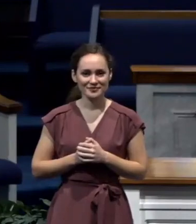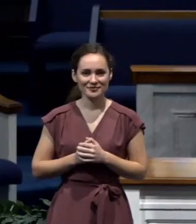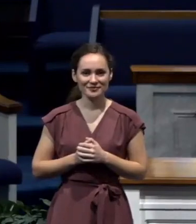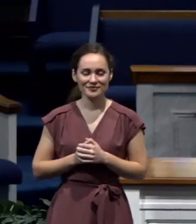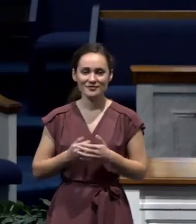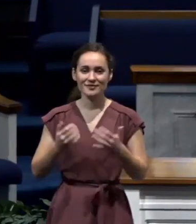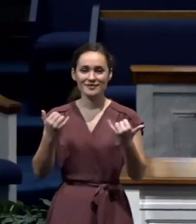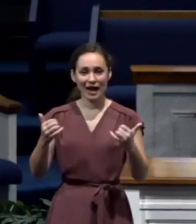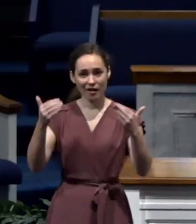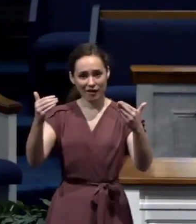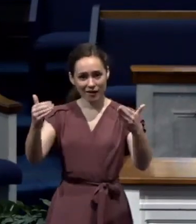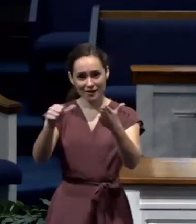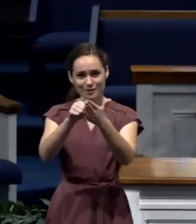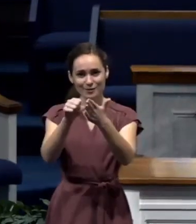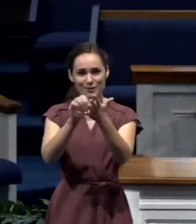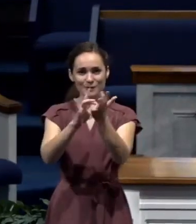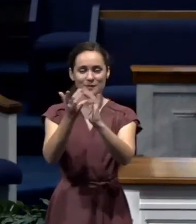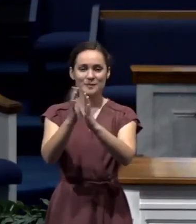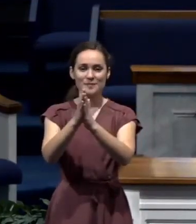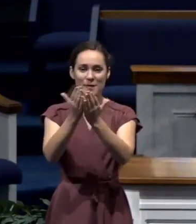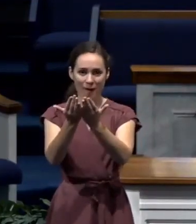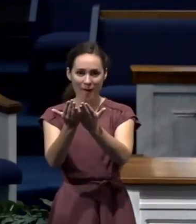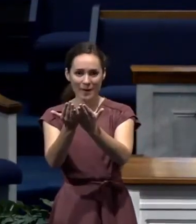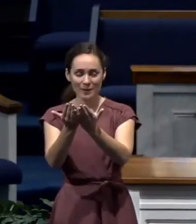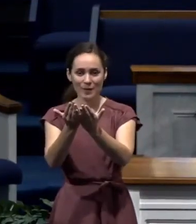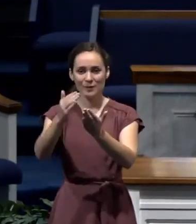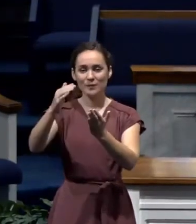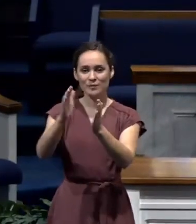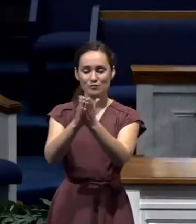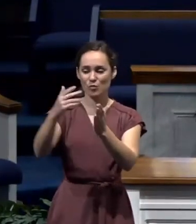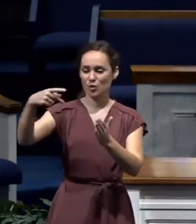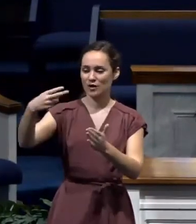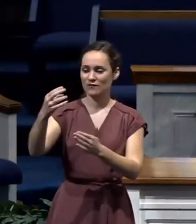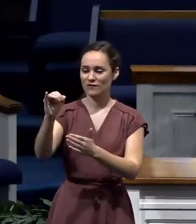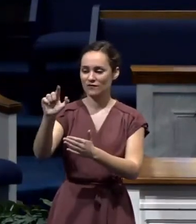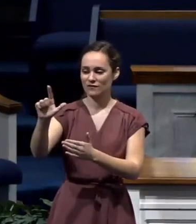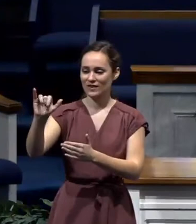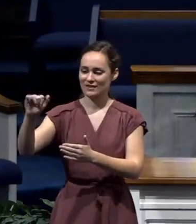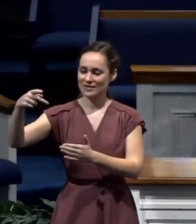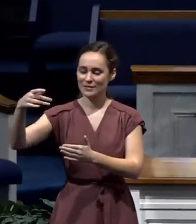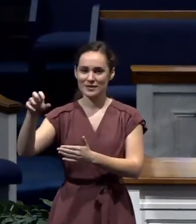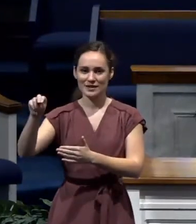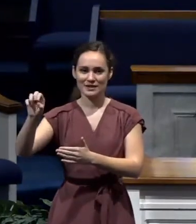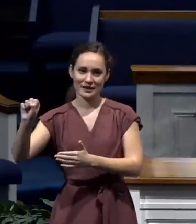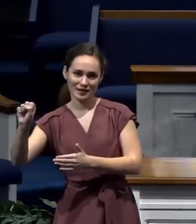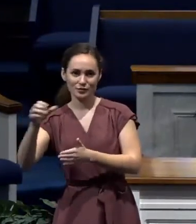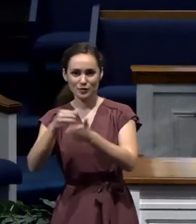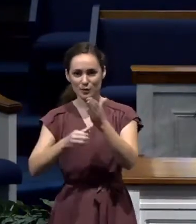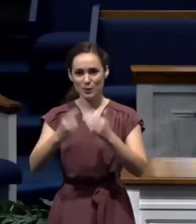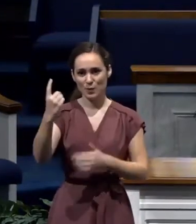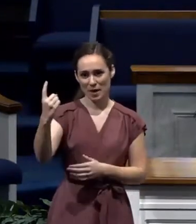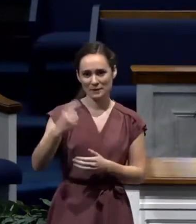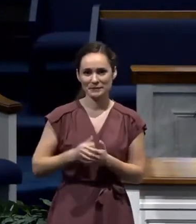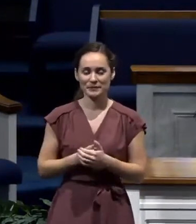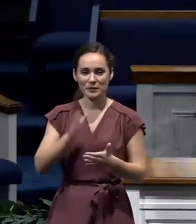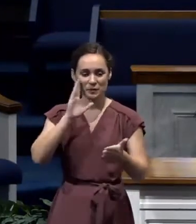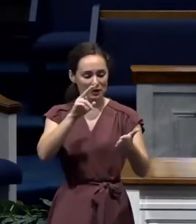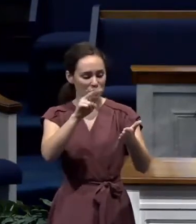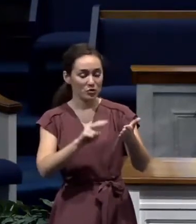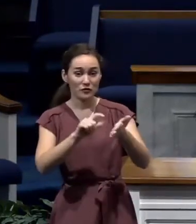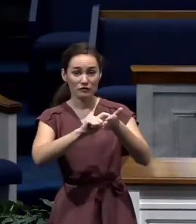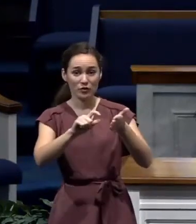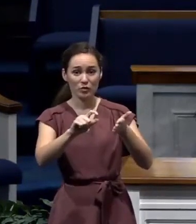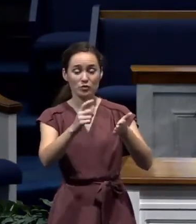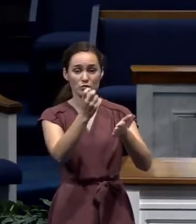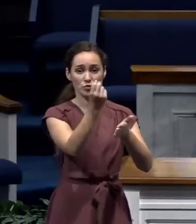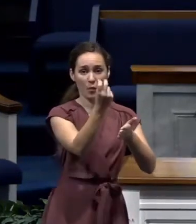I invite you to take your Bibles this morning, open to the book of Philippians, chapter number one, Philippians, chapter one. We're going to look at verses 12 down